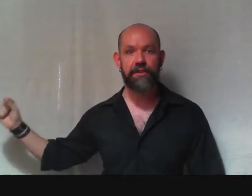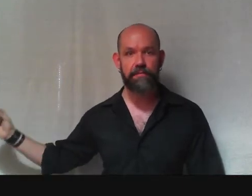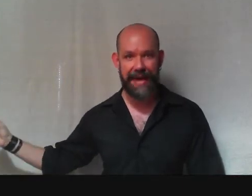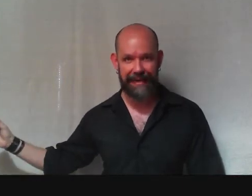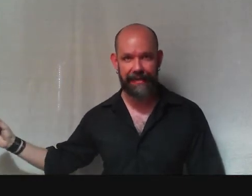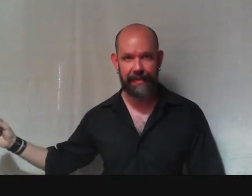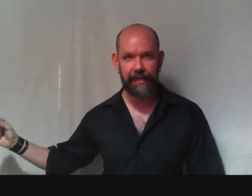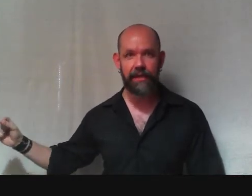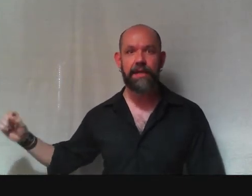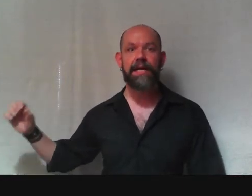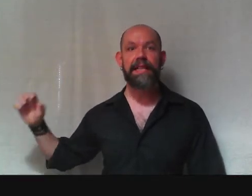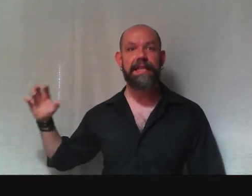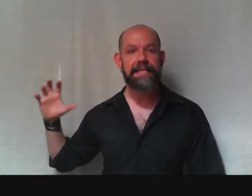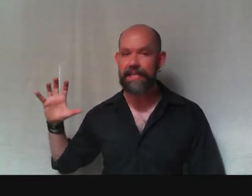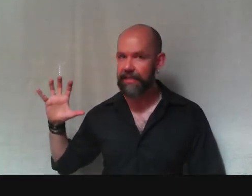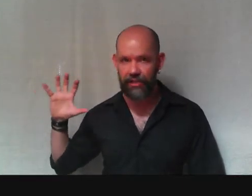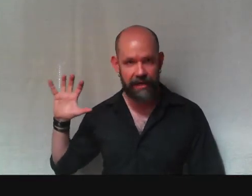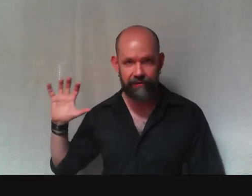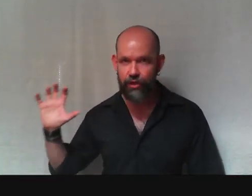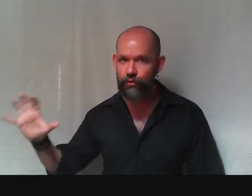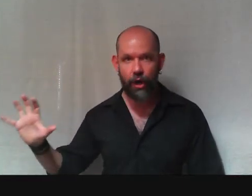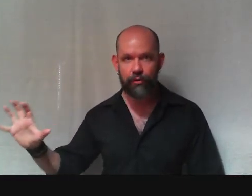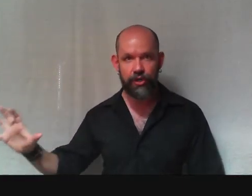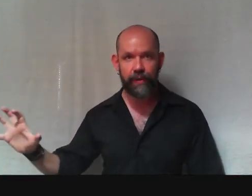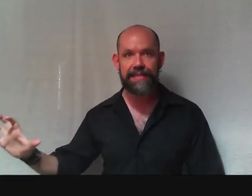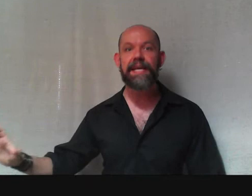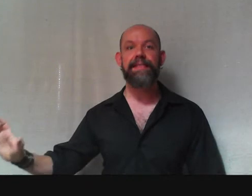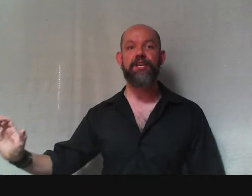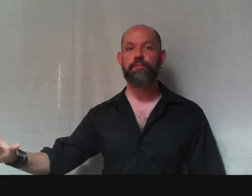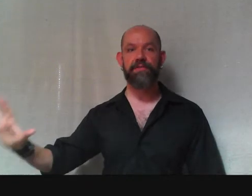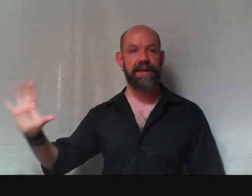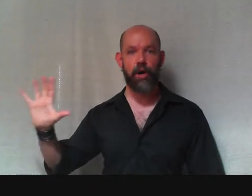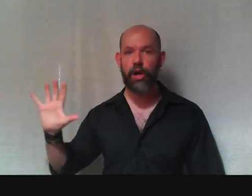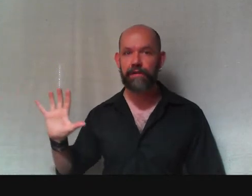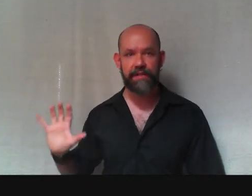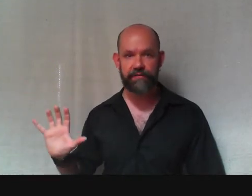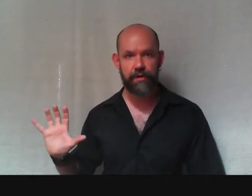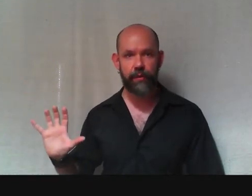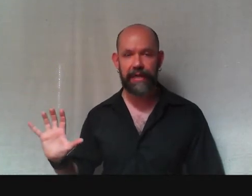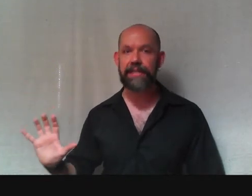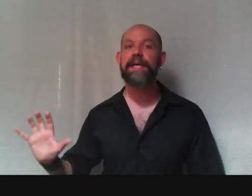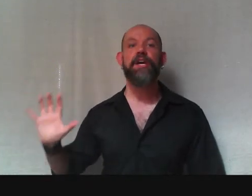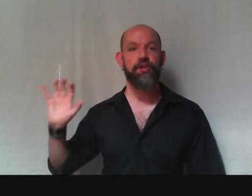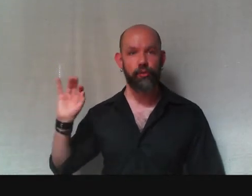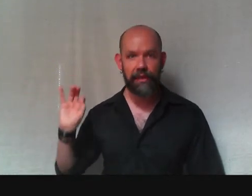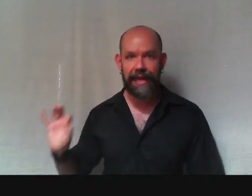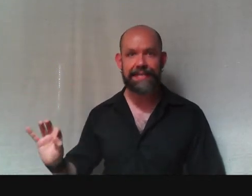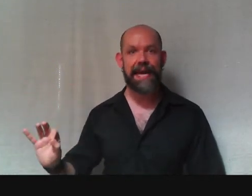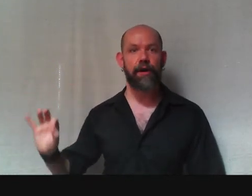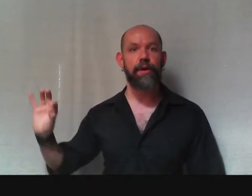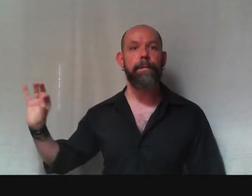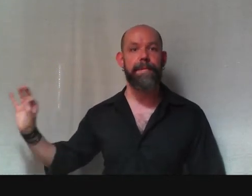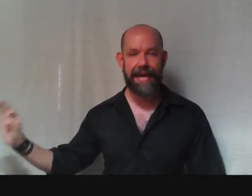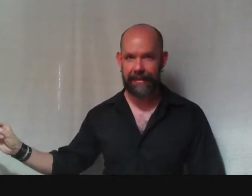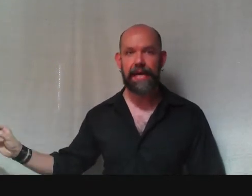humanity. This is, if you don't do it, then you prevent all of us from doing it. You let down mankind.